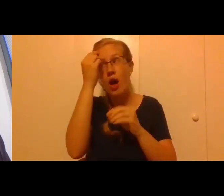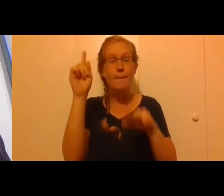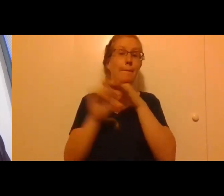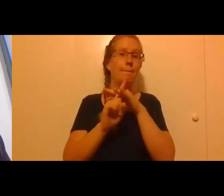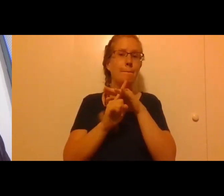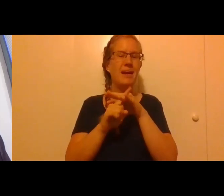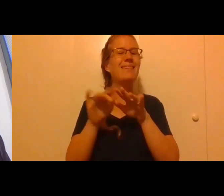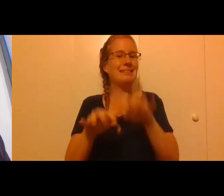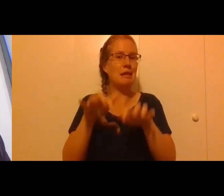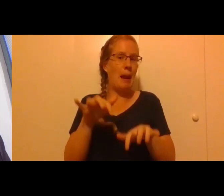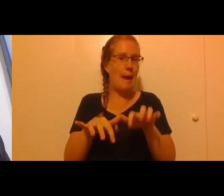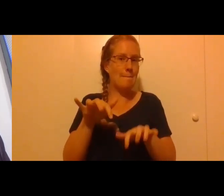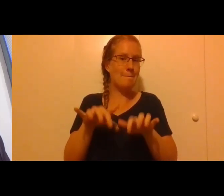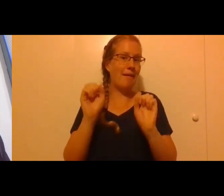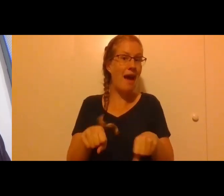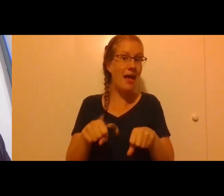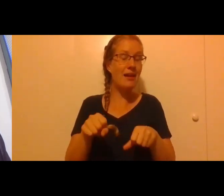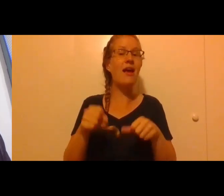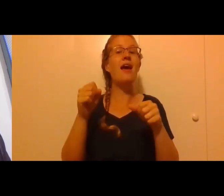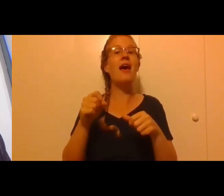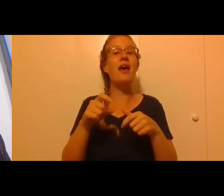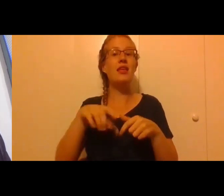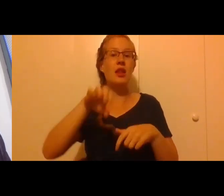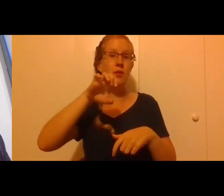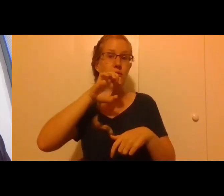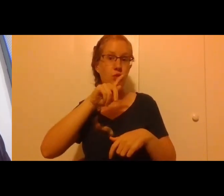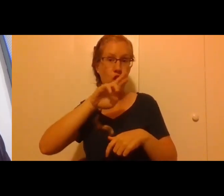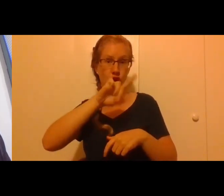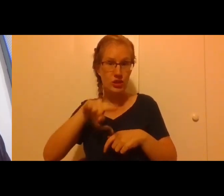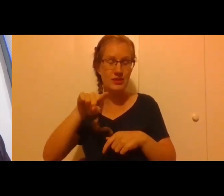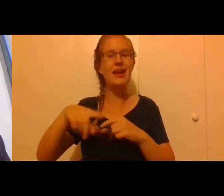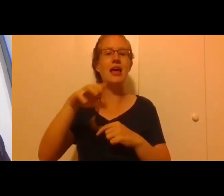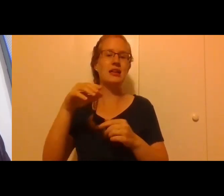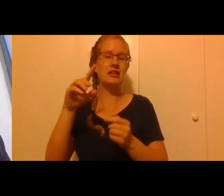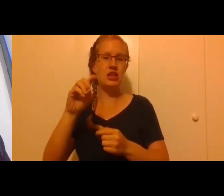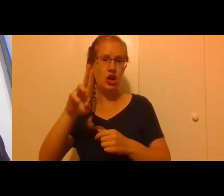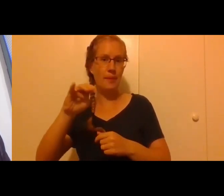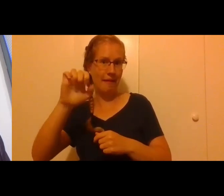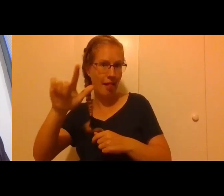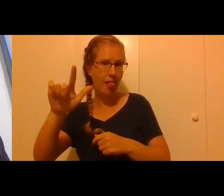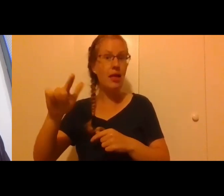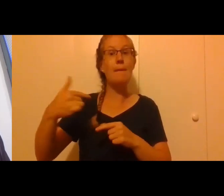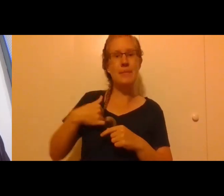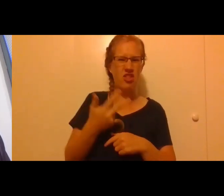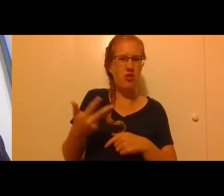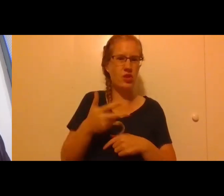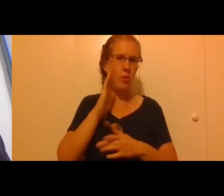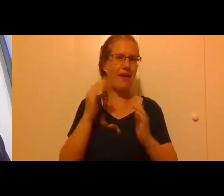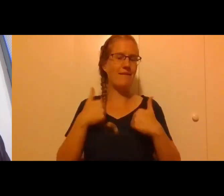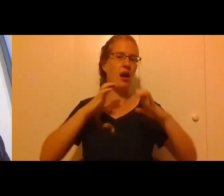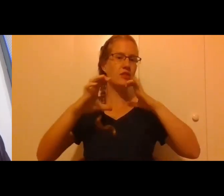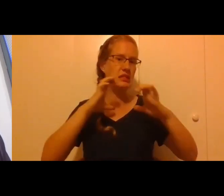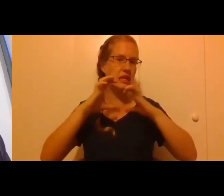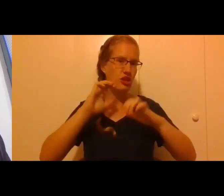into that box. And then Archbishop Kurtz, Dr. Miguel Romero, is known to many of you, and I will have kind of a conversation bringing your questions